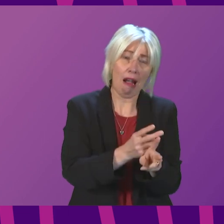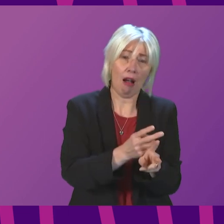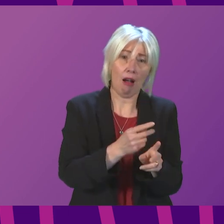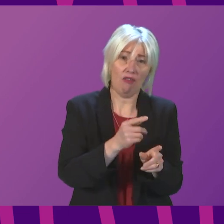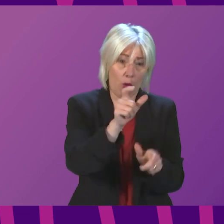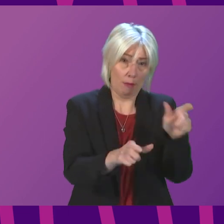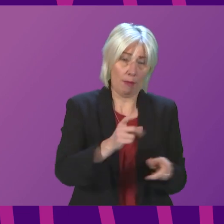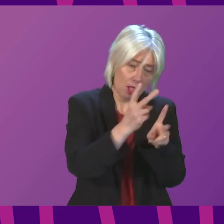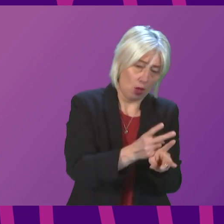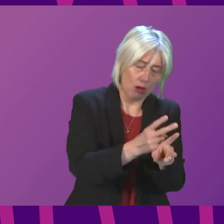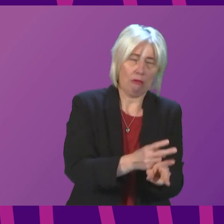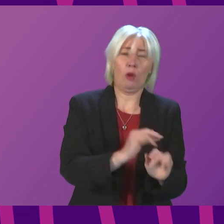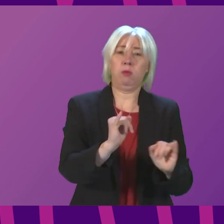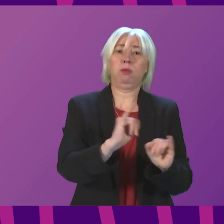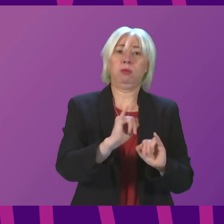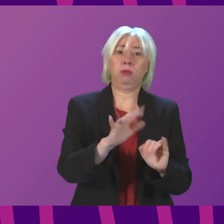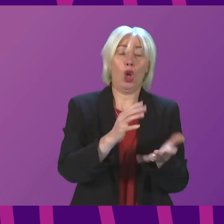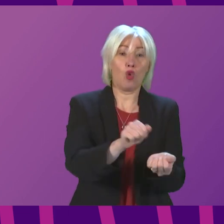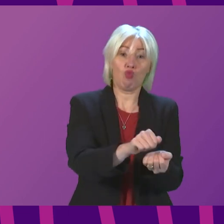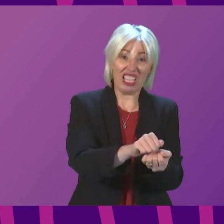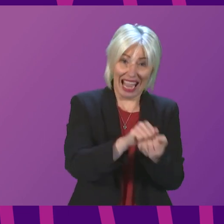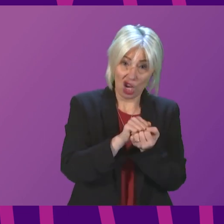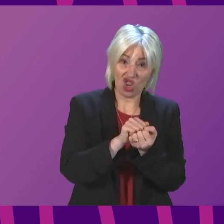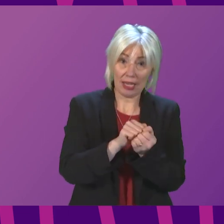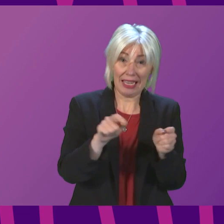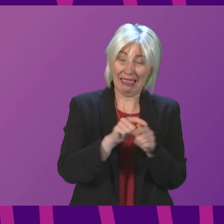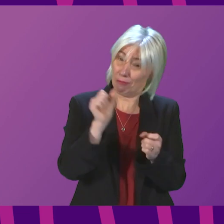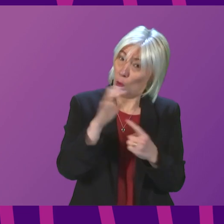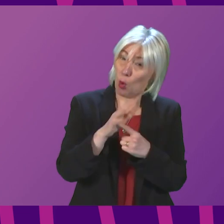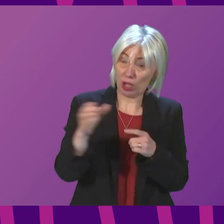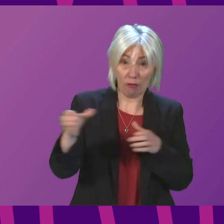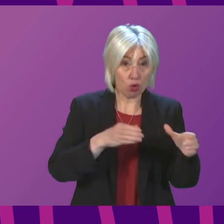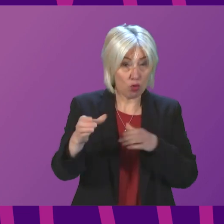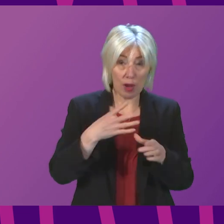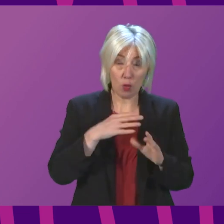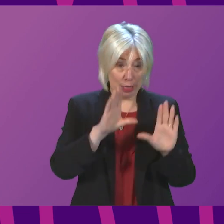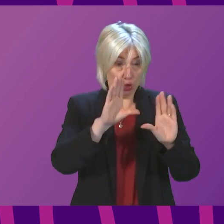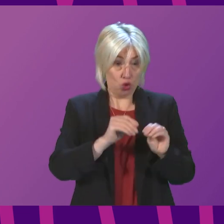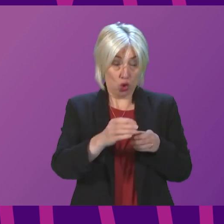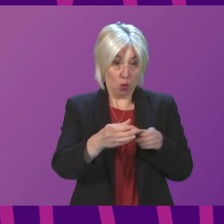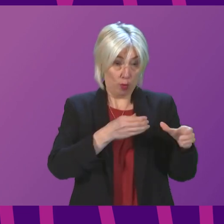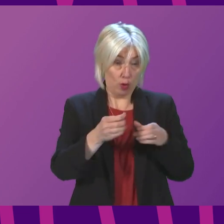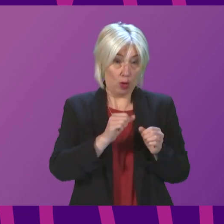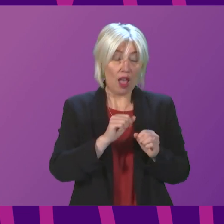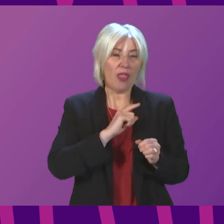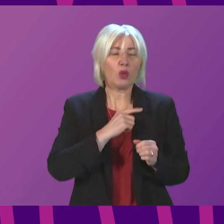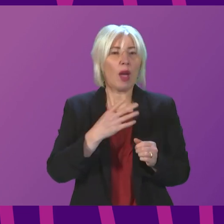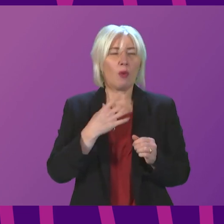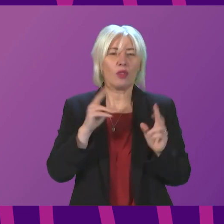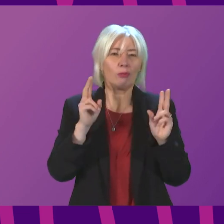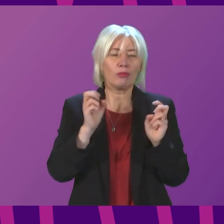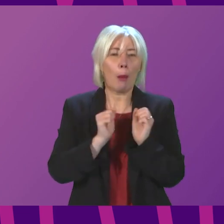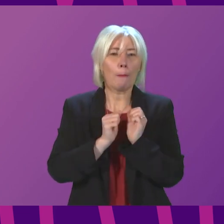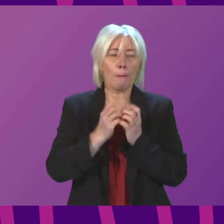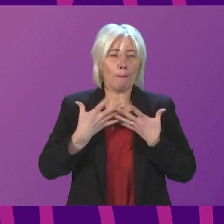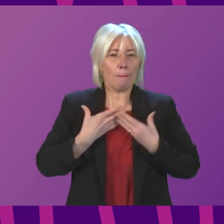serious and retention is almost as important as recruitment because we need to stop them leaving. That is why we have called for burnout measures, but we